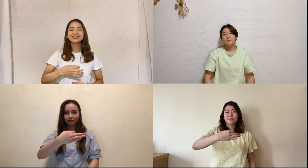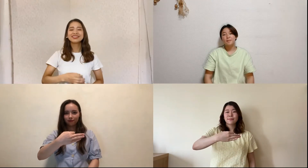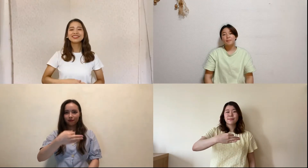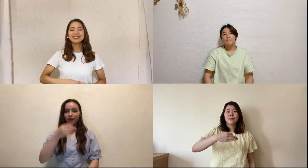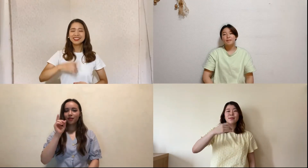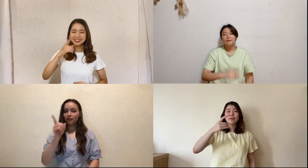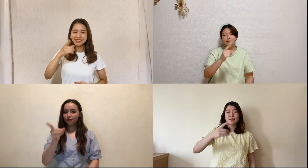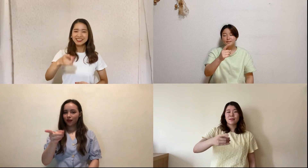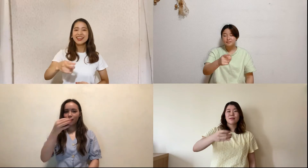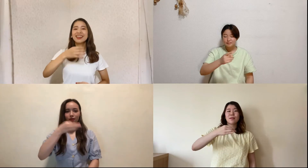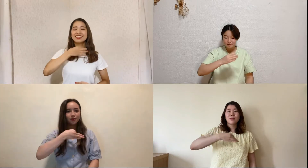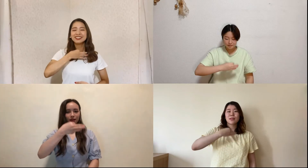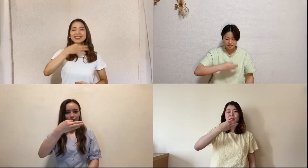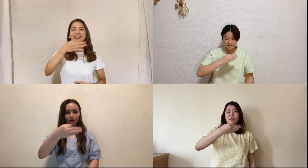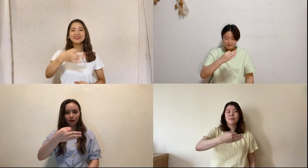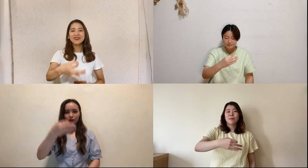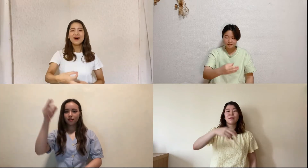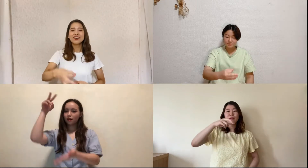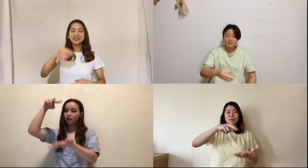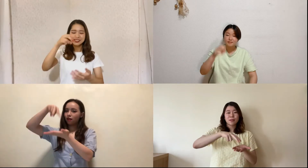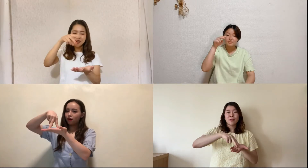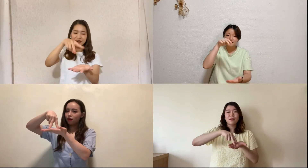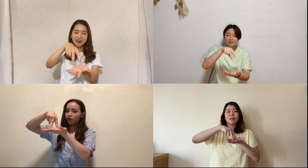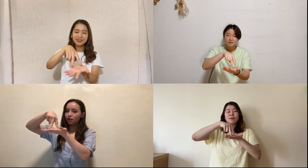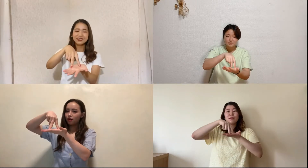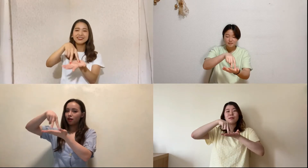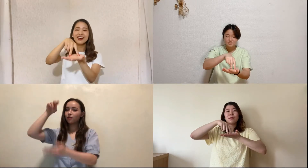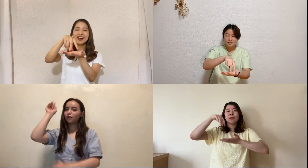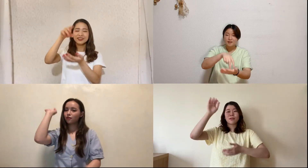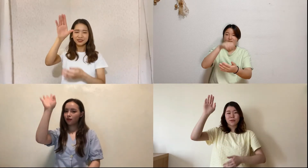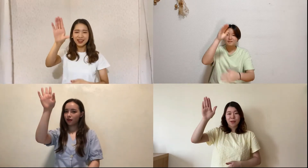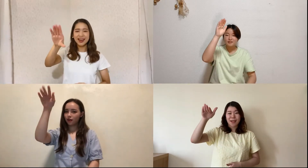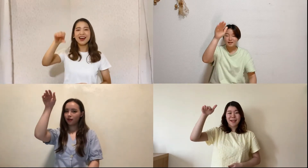Is the very same voice that calls you now to rise